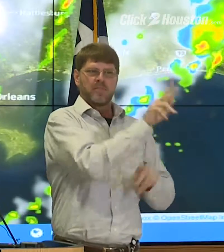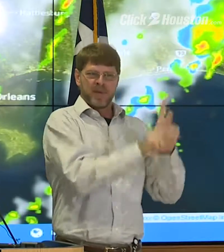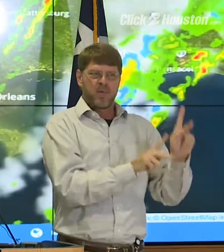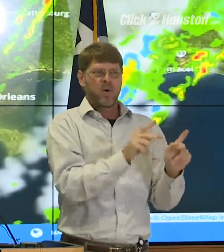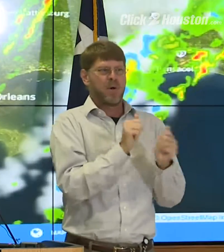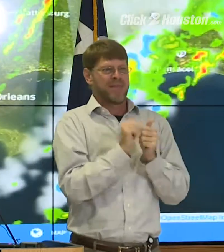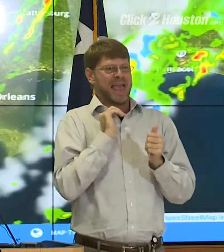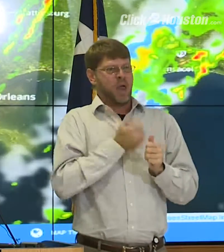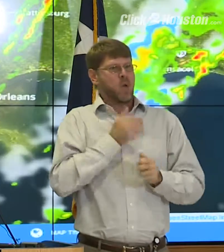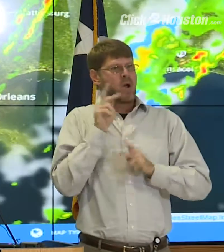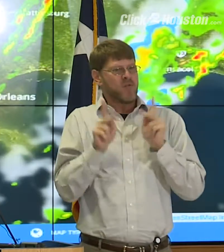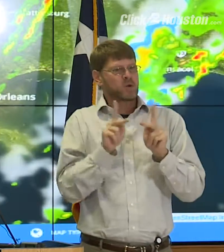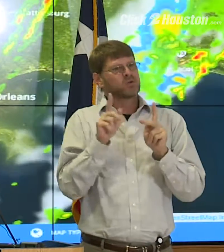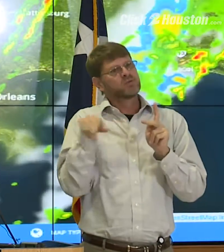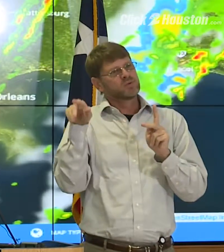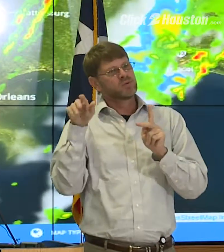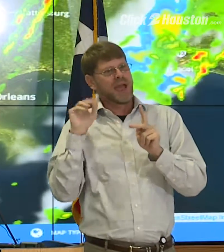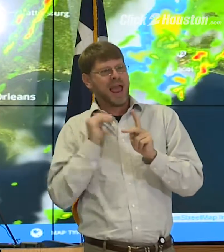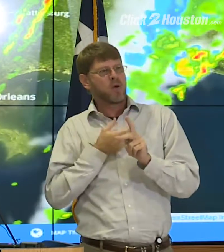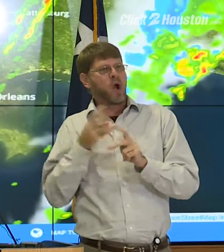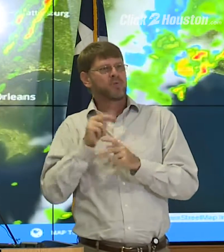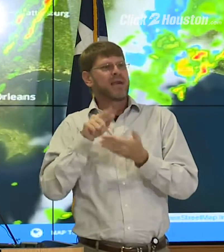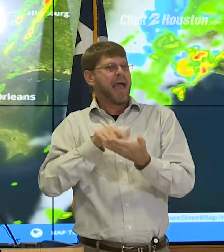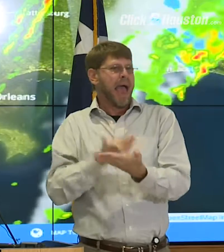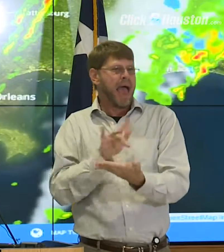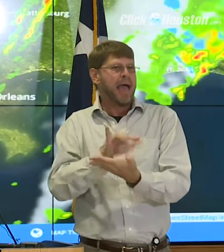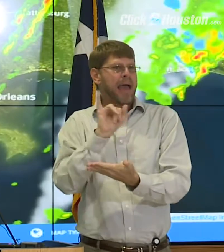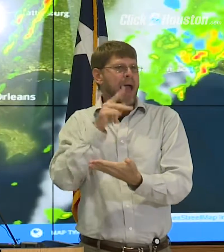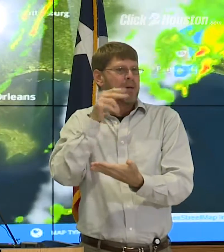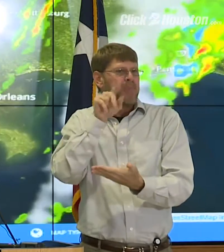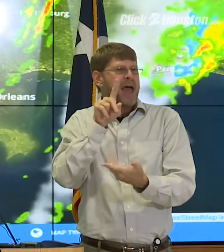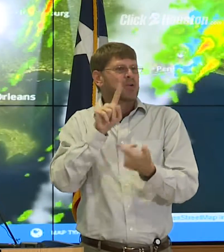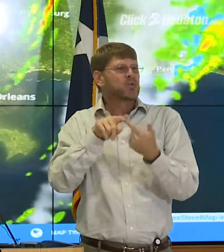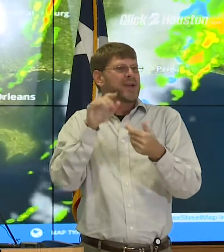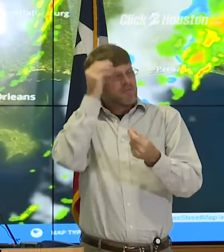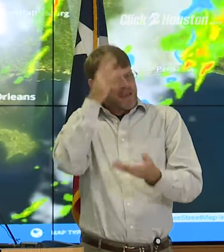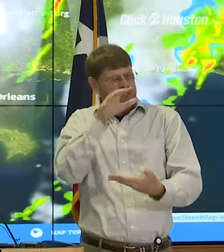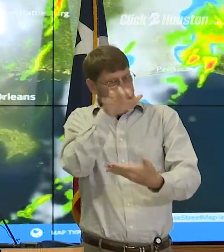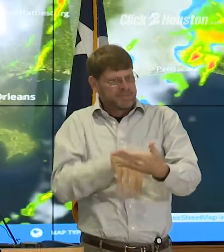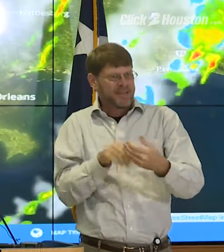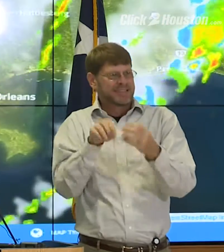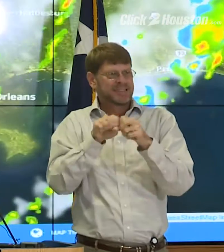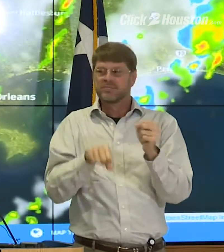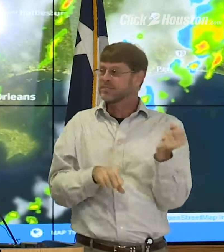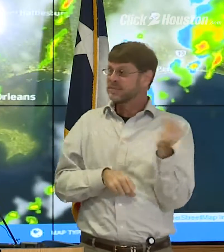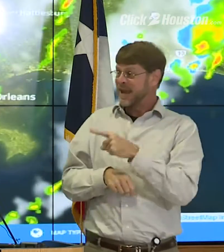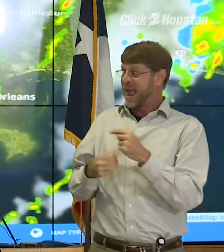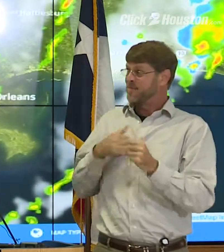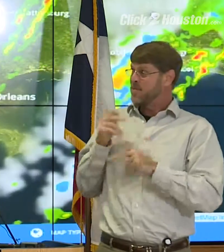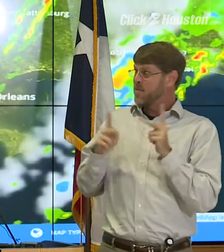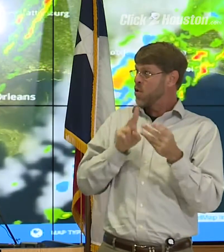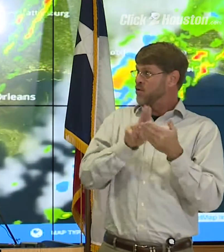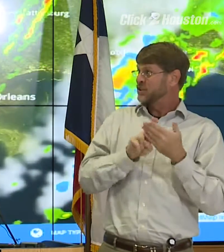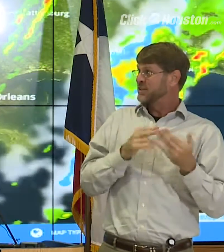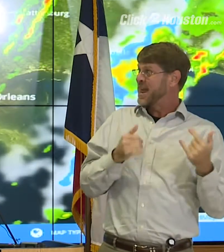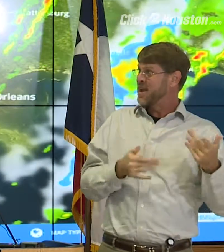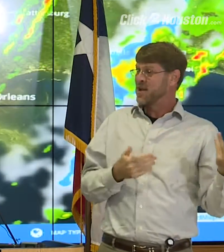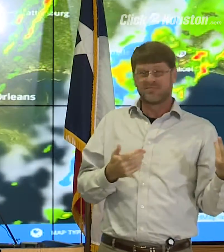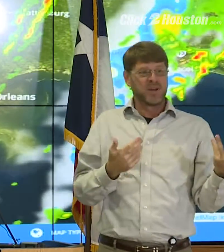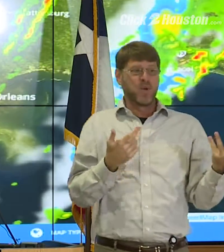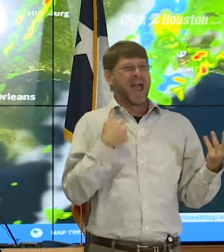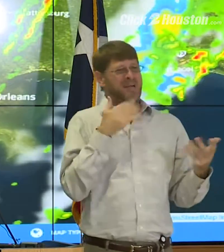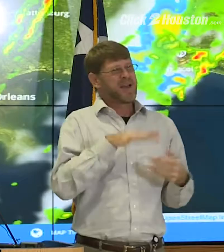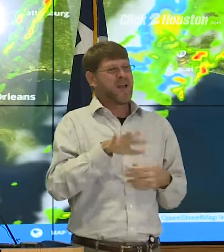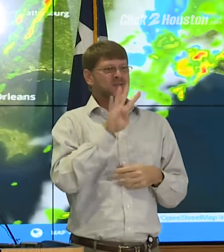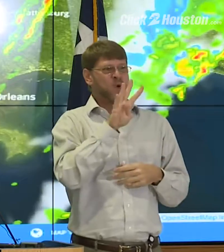with our folks with our own iPads and things to get that information, get them into the system. How many folks do have registered people? We've